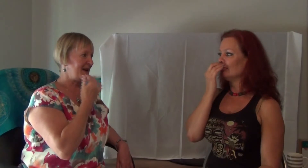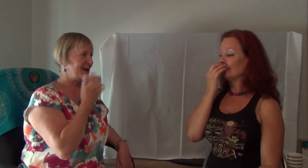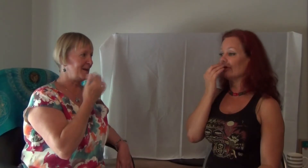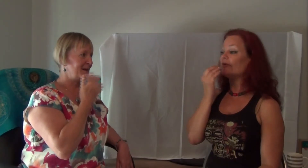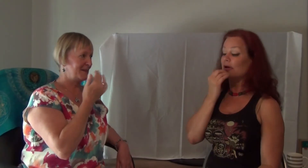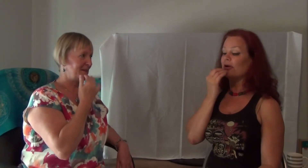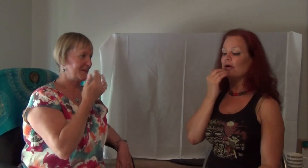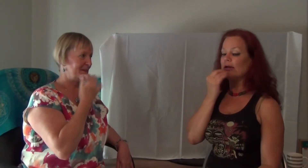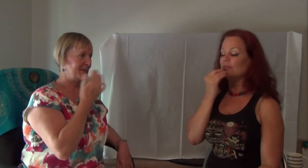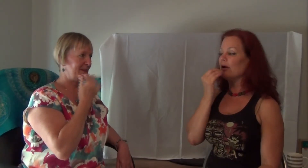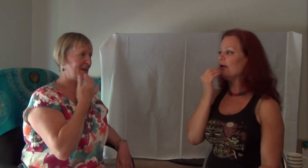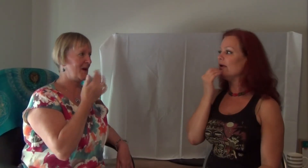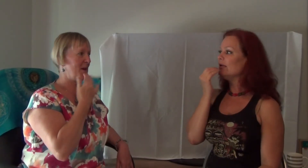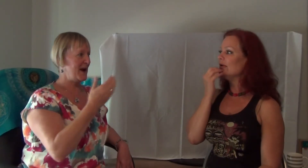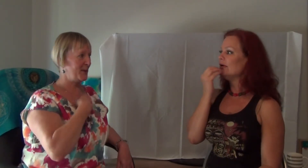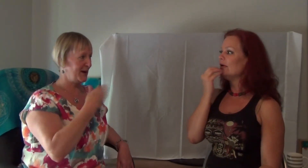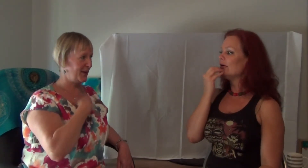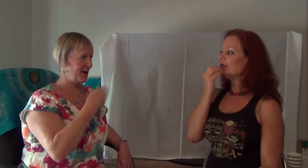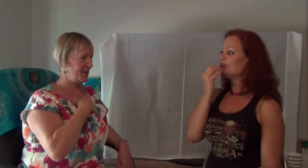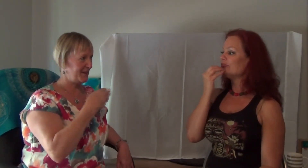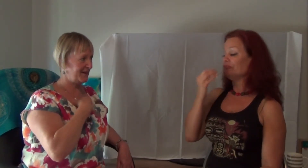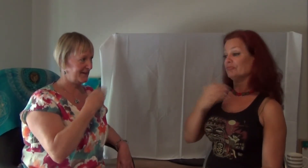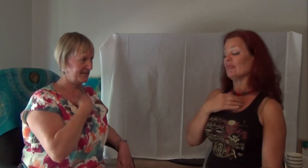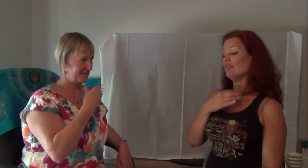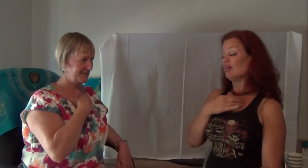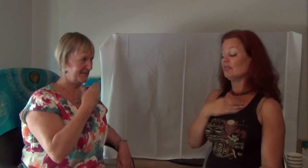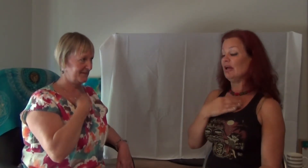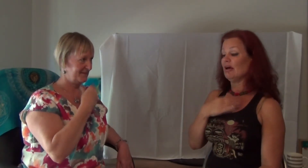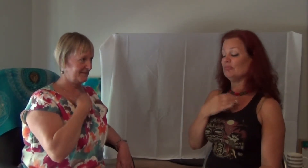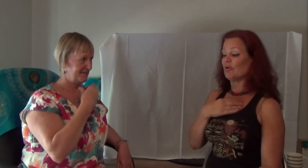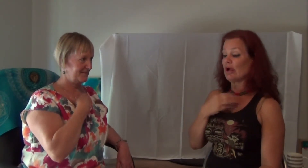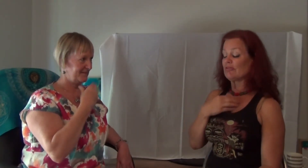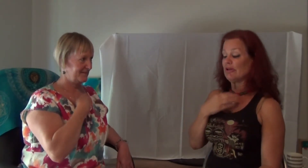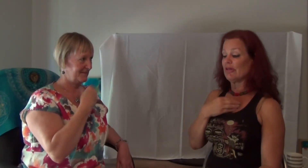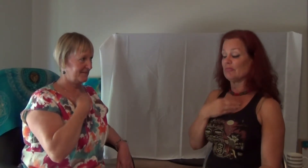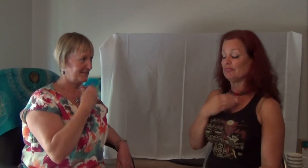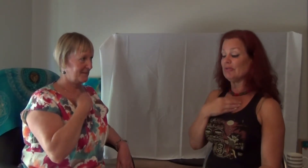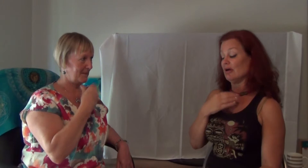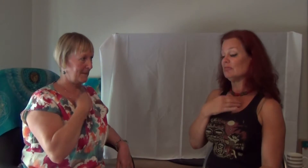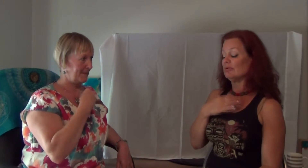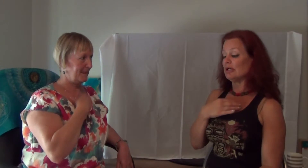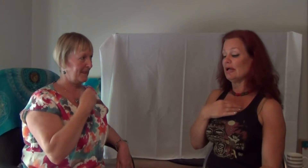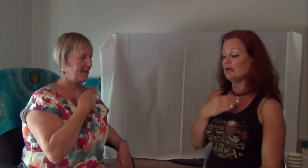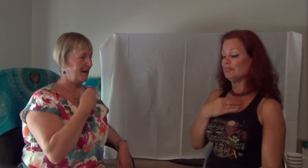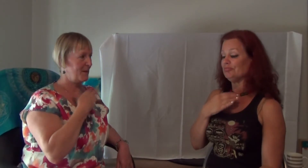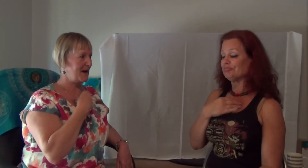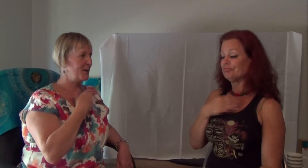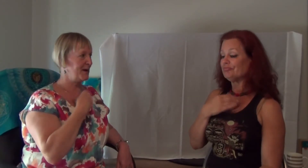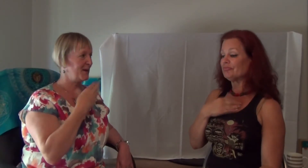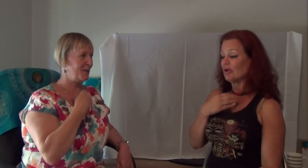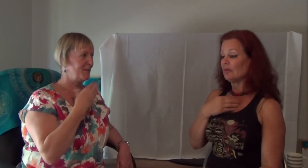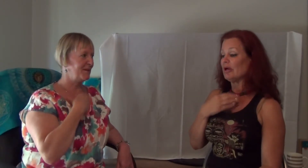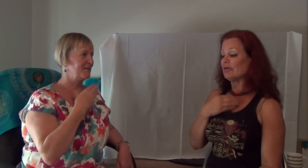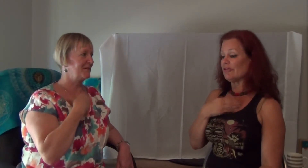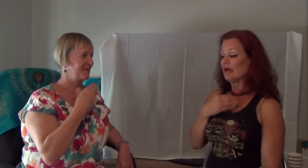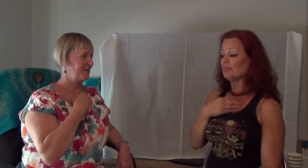my head. I've got a crack in my head. I'm angry at them. Yeah, I'm more angry at them. Yeah, I am. I'm angry at them. I'm angry at them.